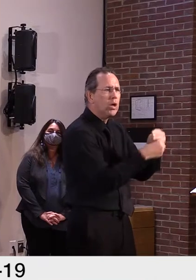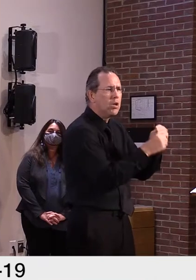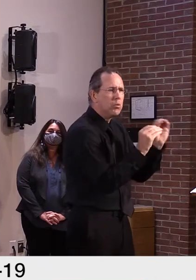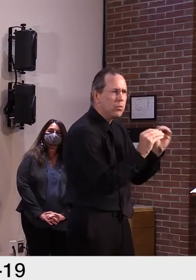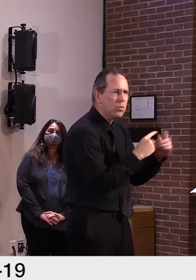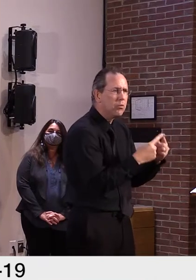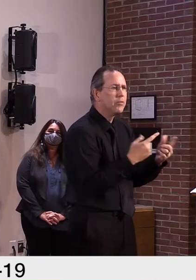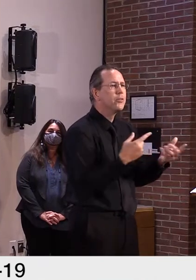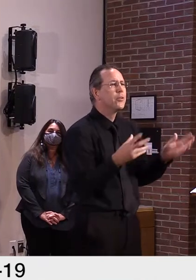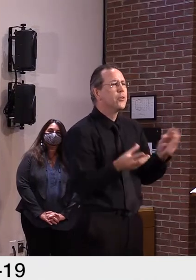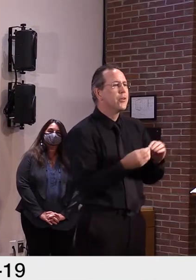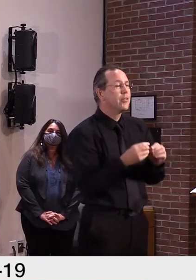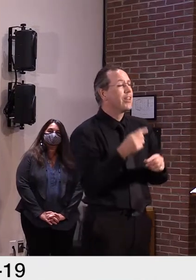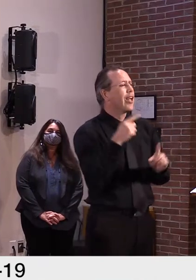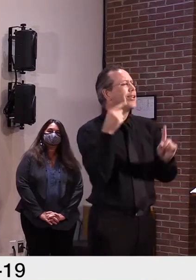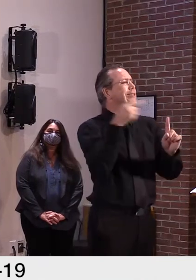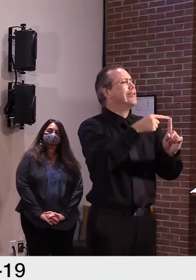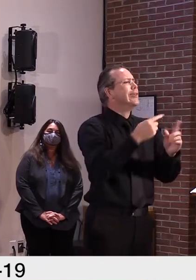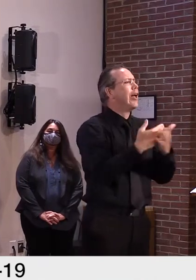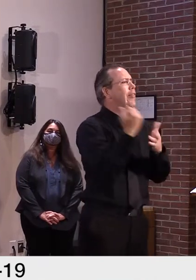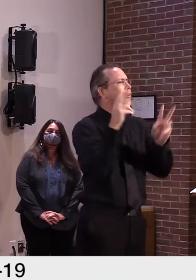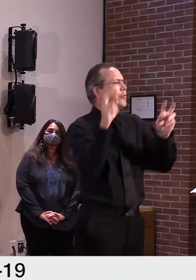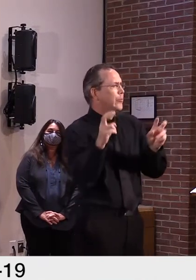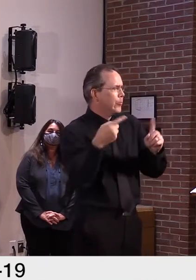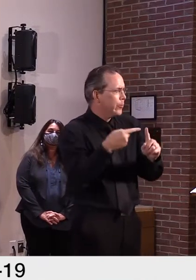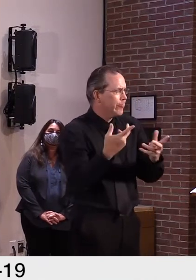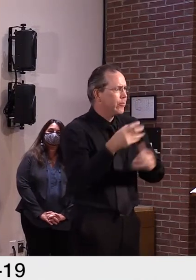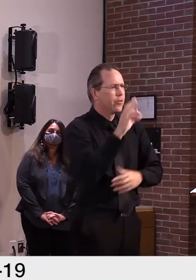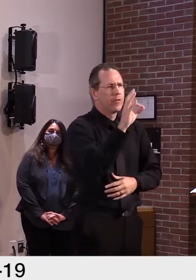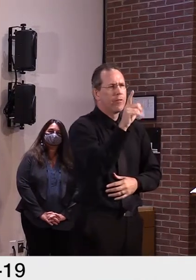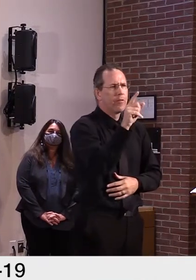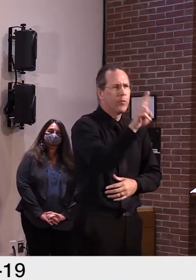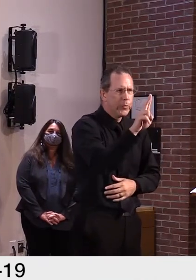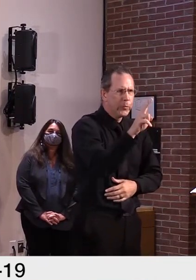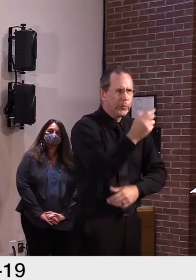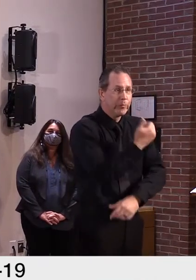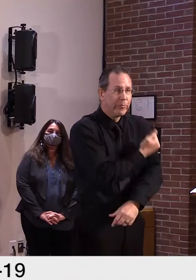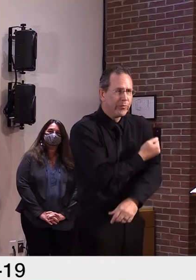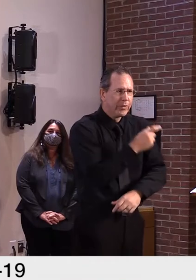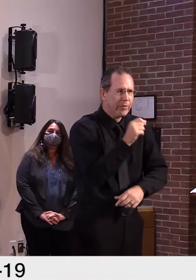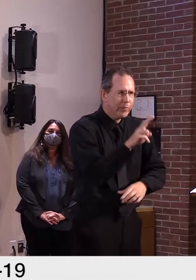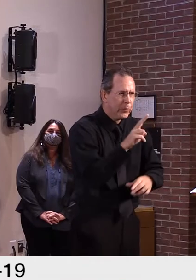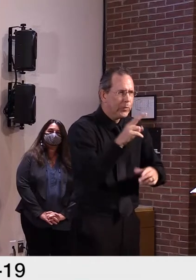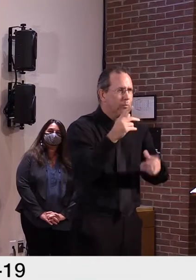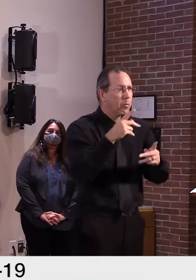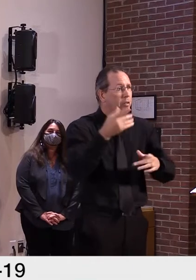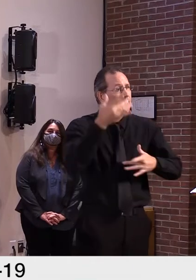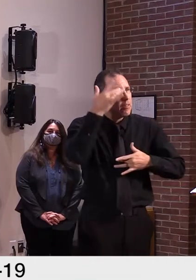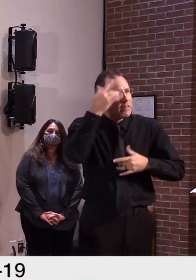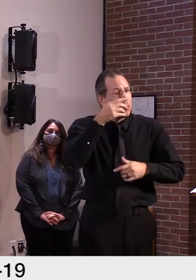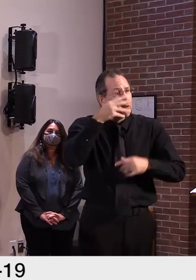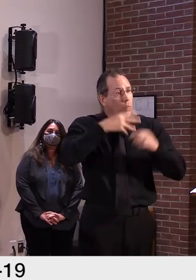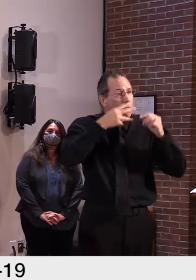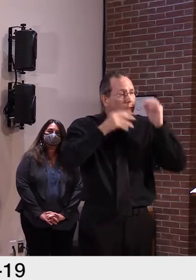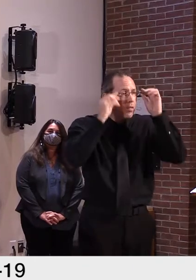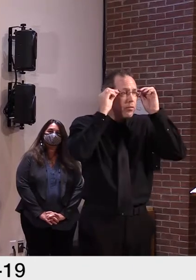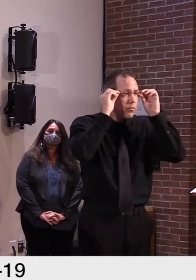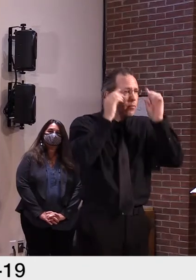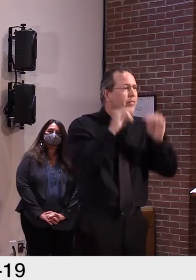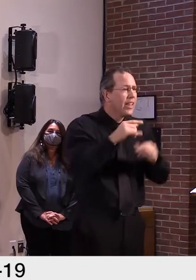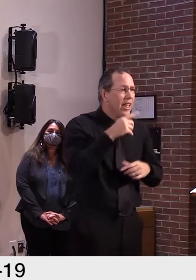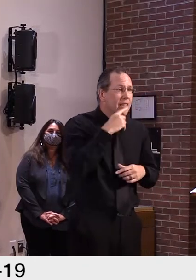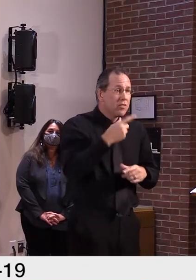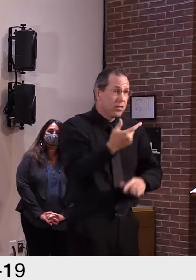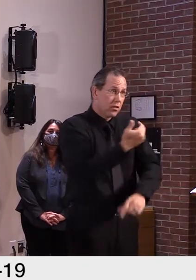a flu shot. It helps you avoid missing work or missing school or even having to go to the doctor for that matter.